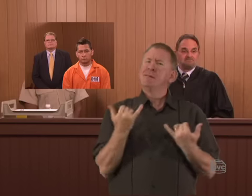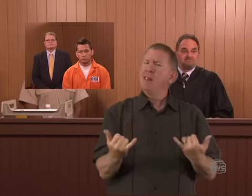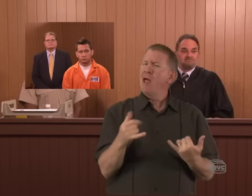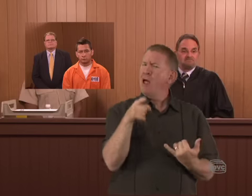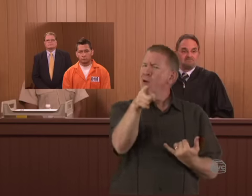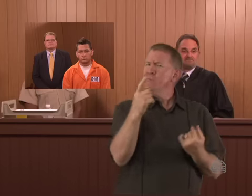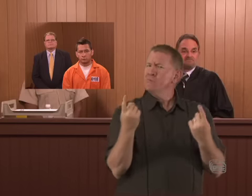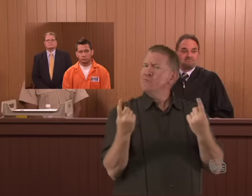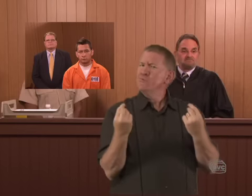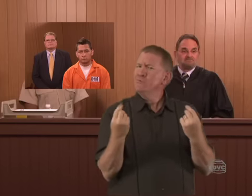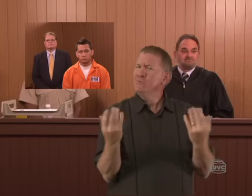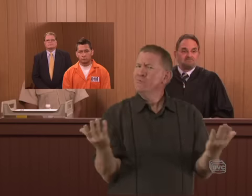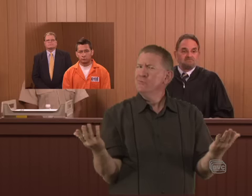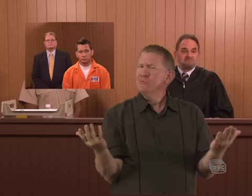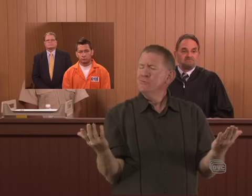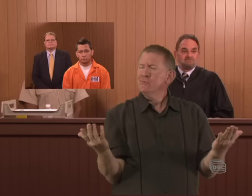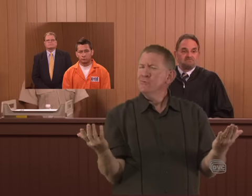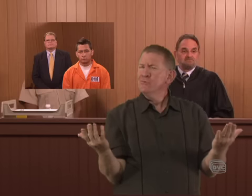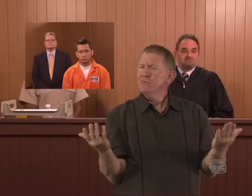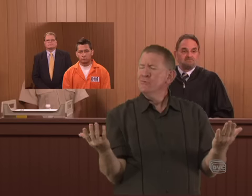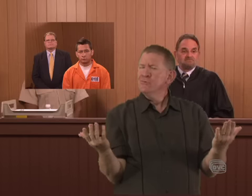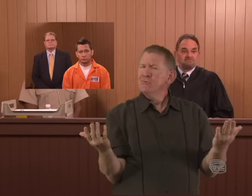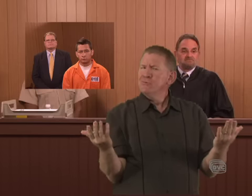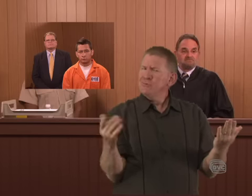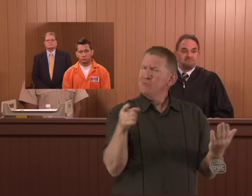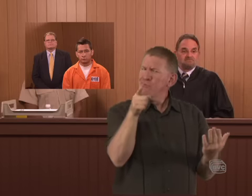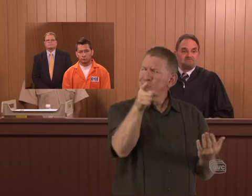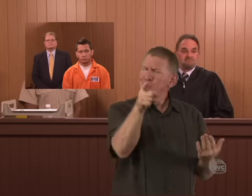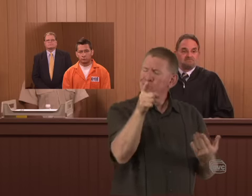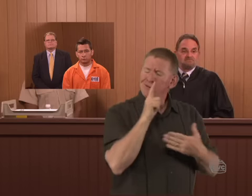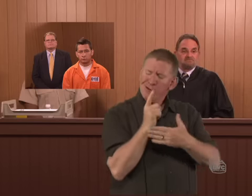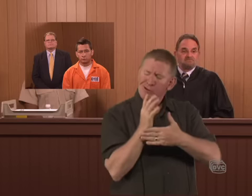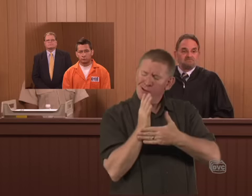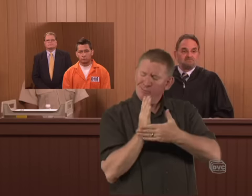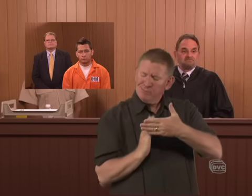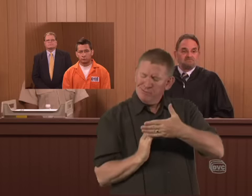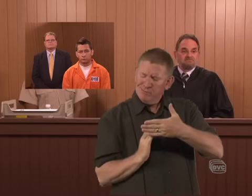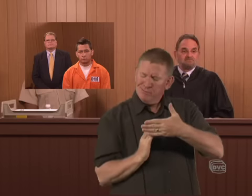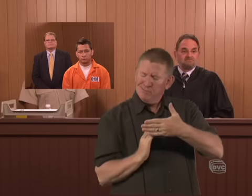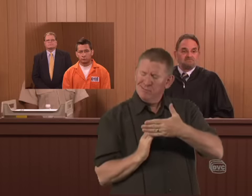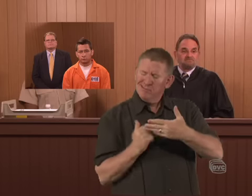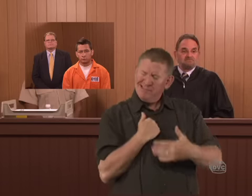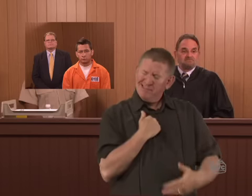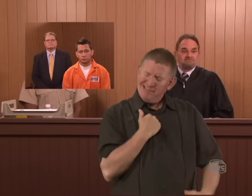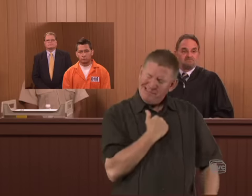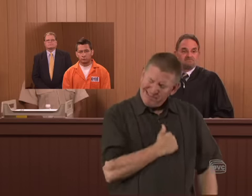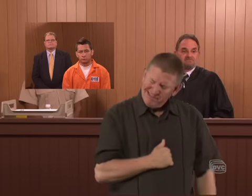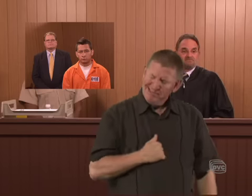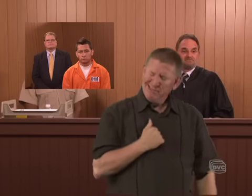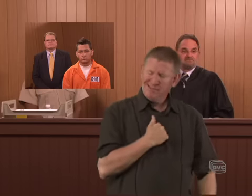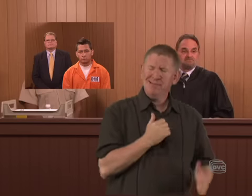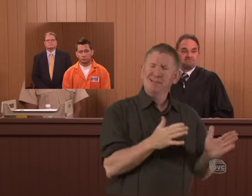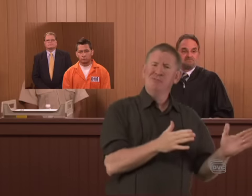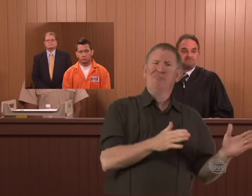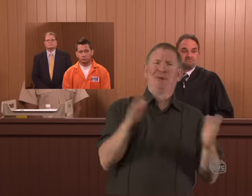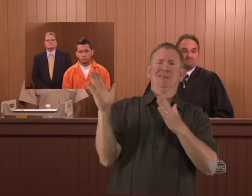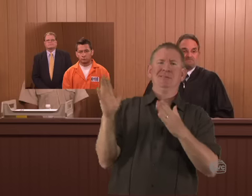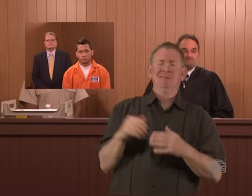So now, what about you? What are you going to do? Are you willing to be humble and honestly tell